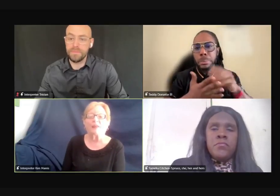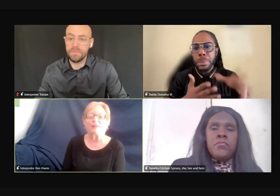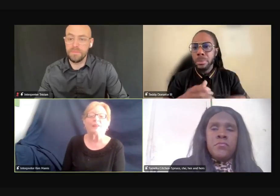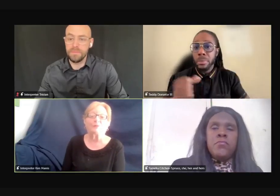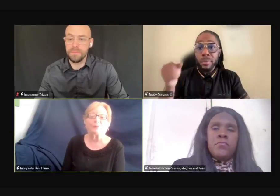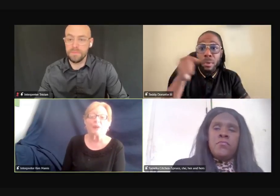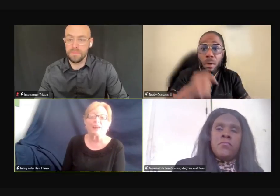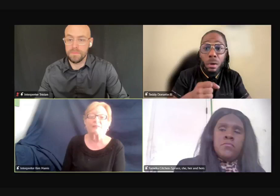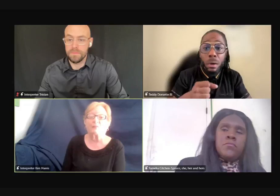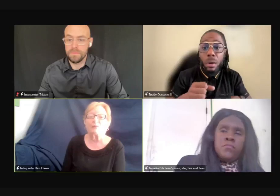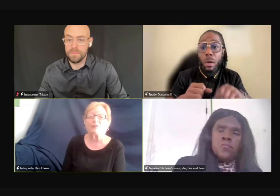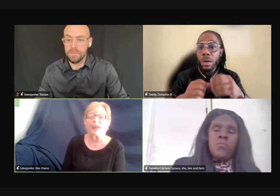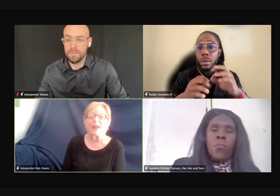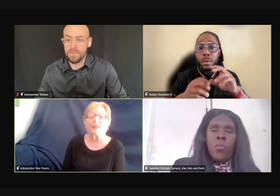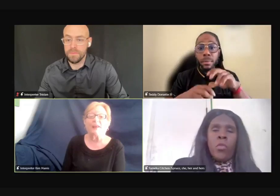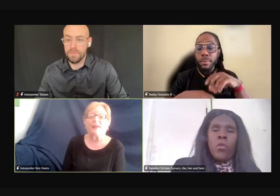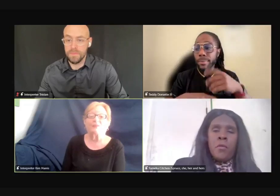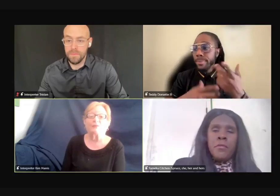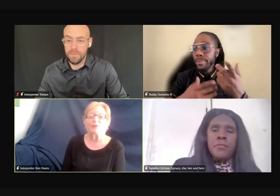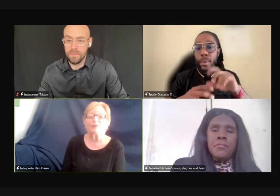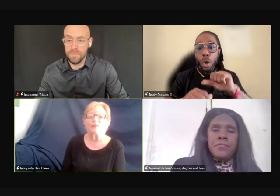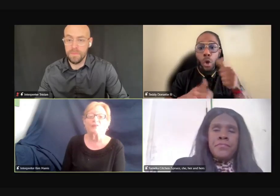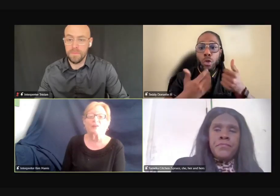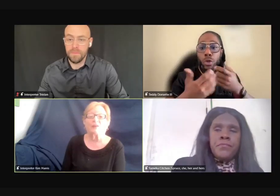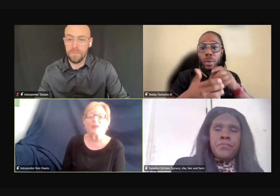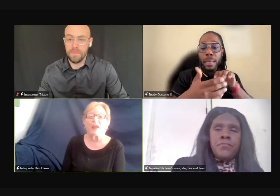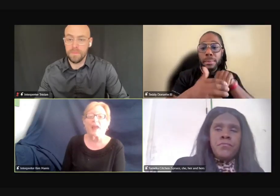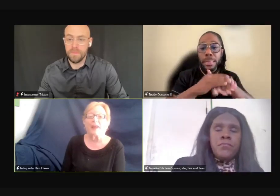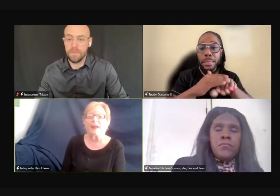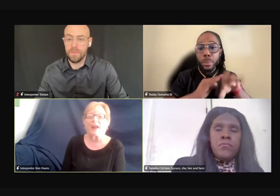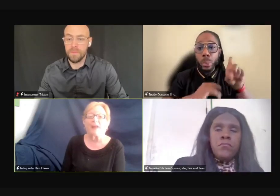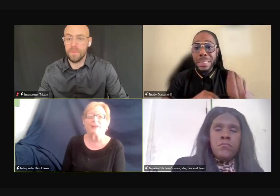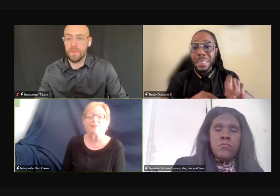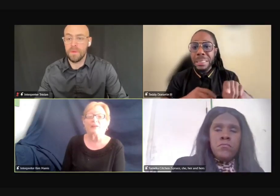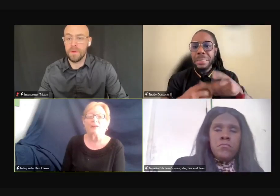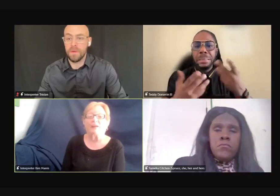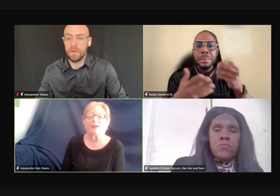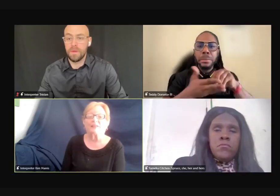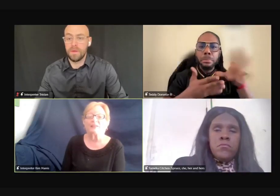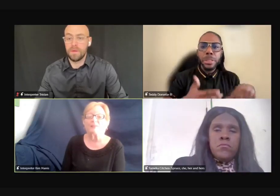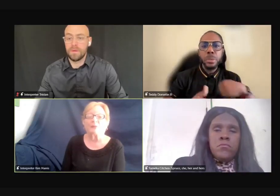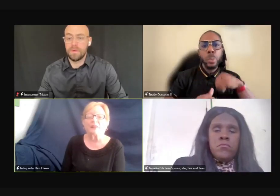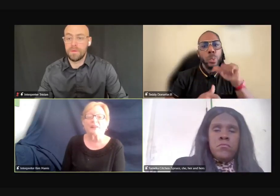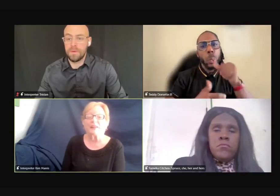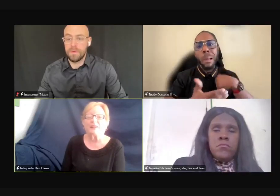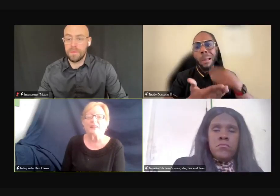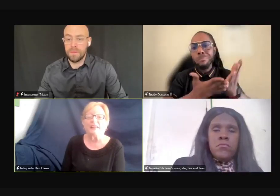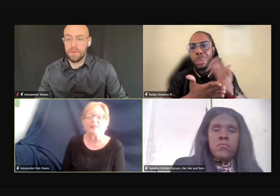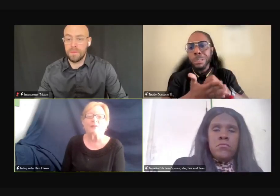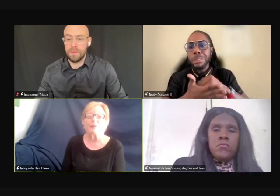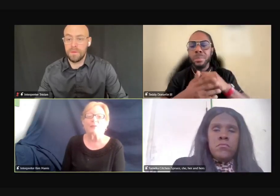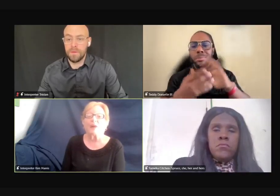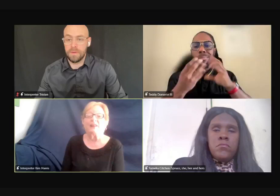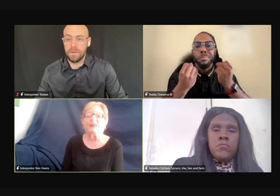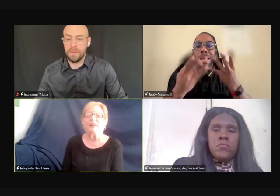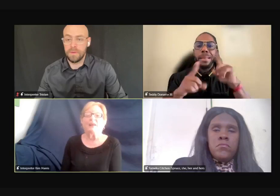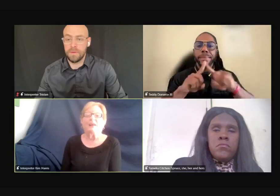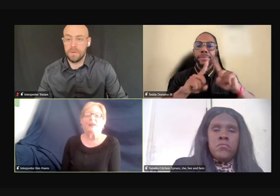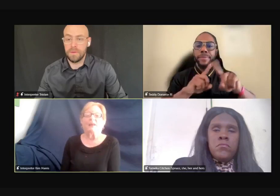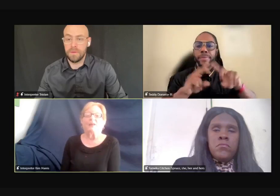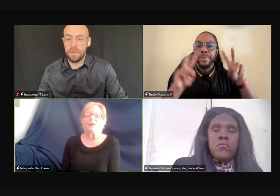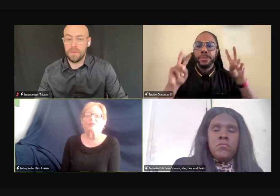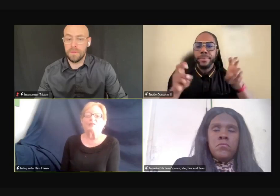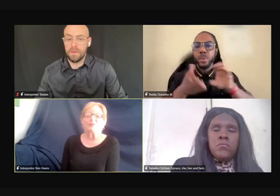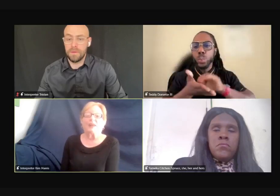know, trying to bring in the interpreter. Like I said, once again, for just any kind of accessibility that needs, that we might